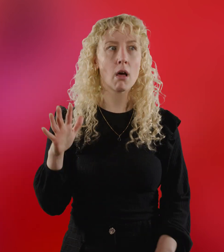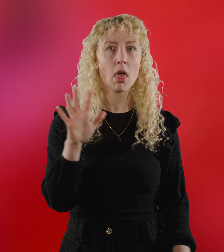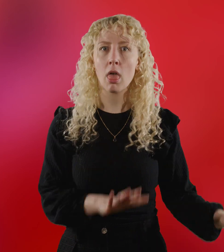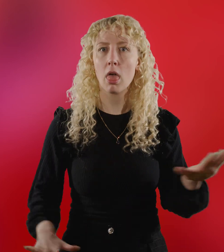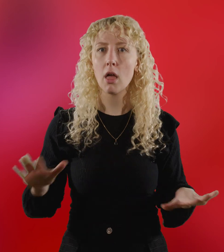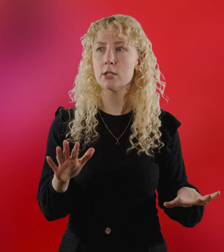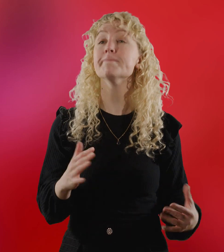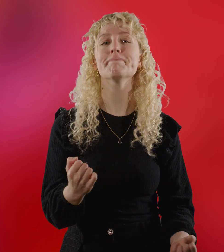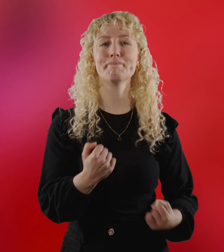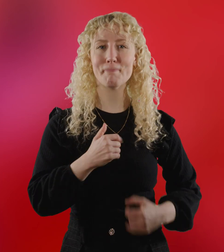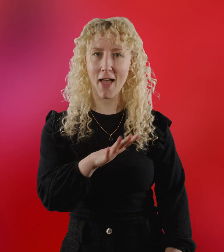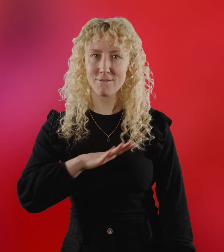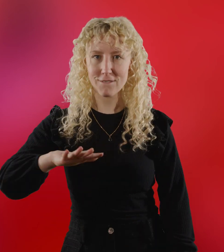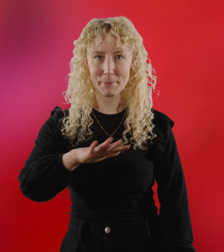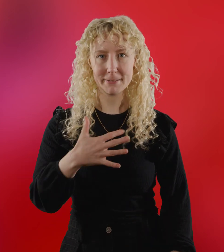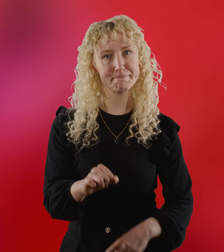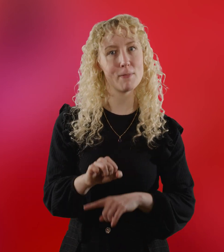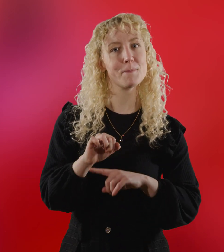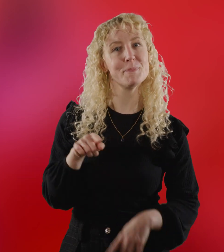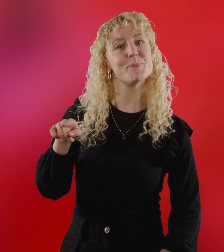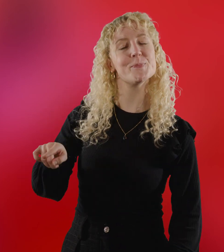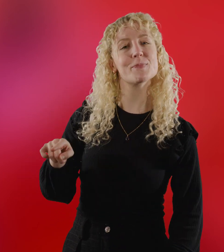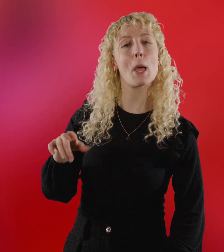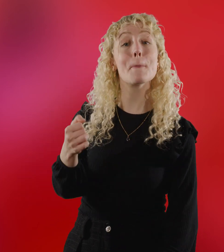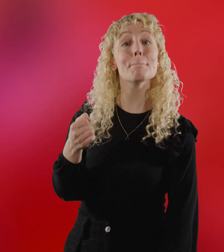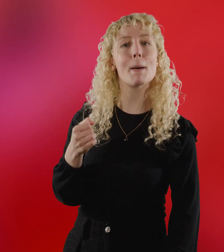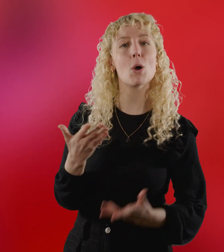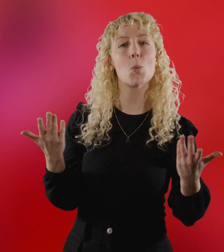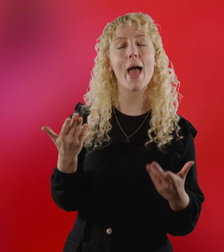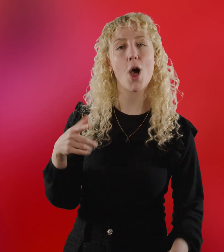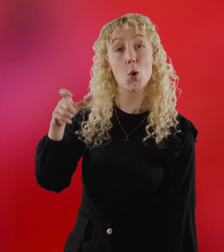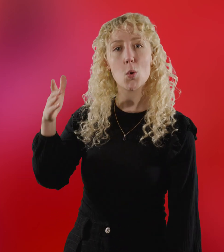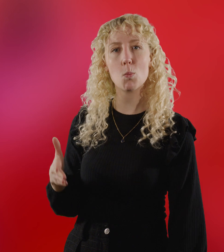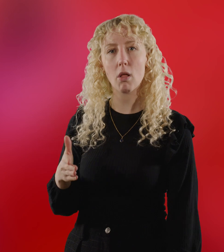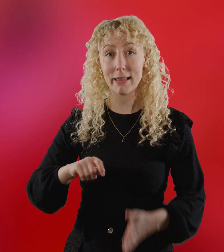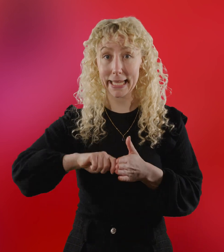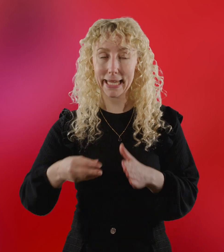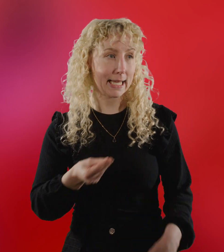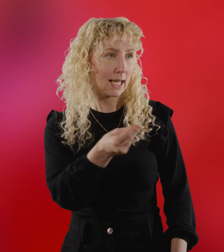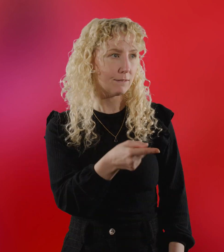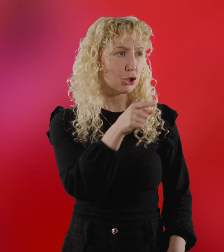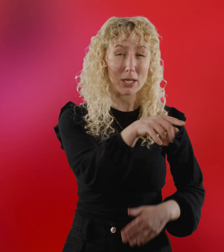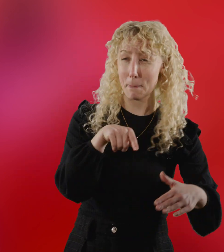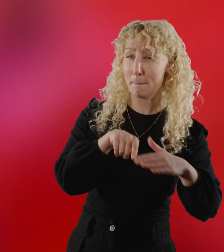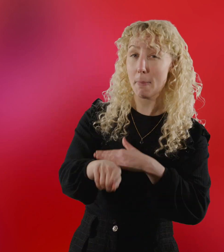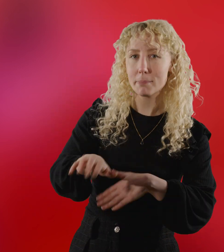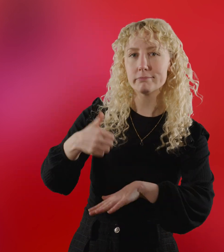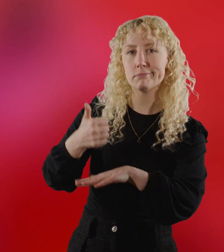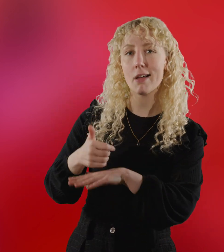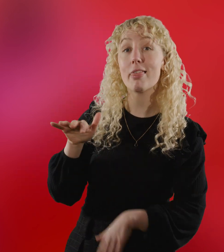Spencer gives Liz the keys to one of his family pubs in Cornwall. And she flees to become the landlady at the